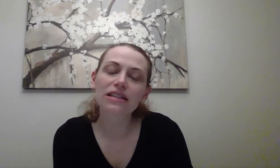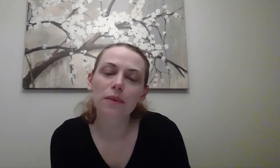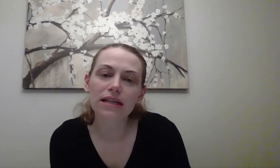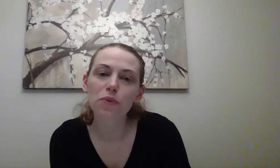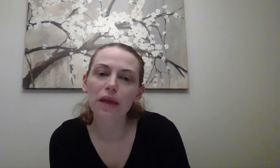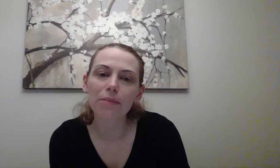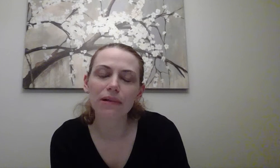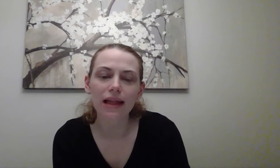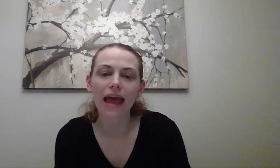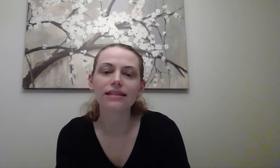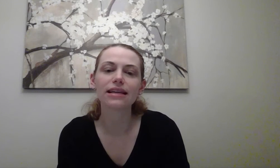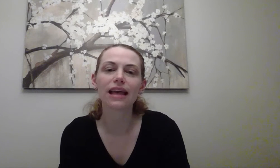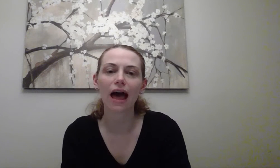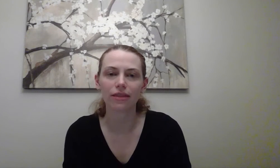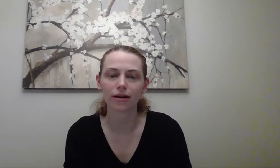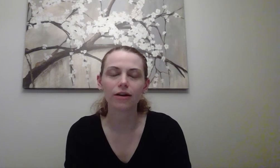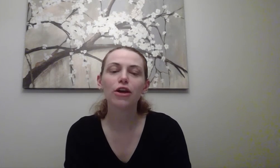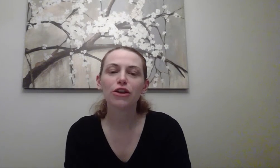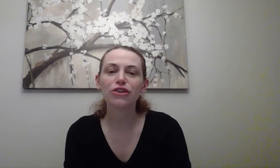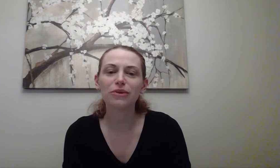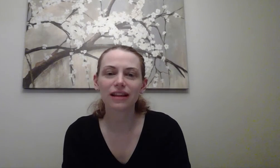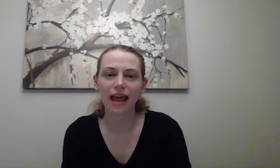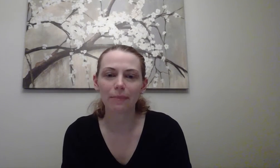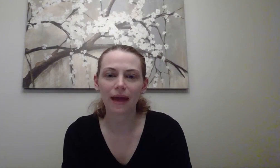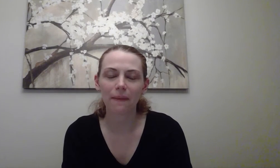next one is. We play together. You clap it.